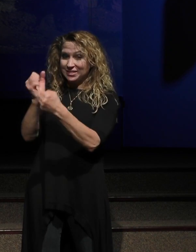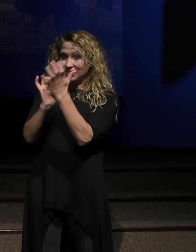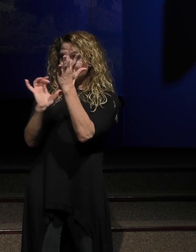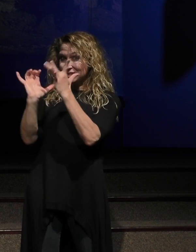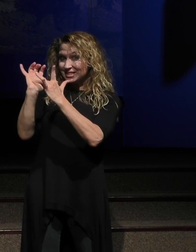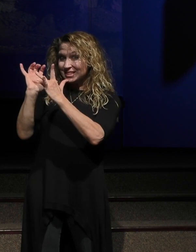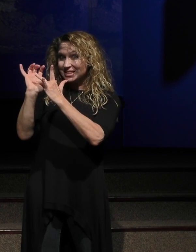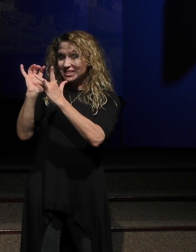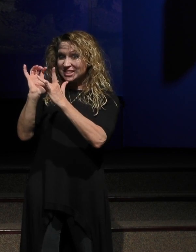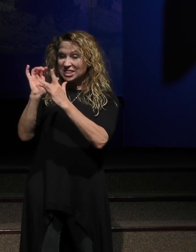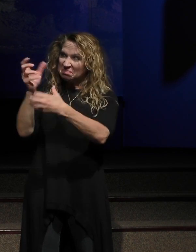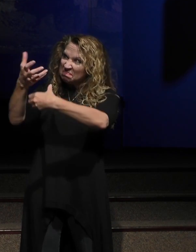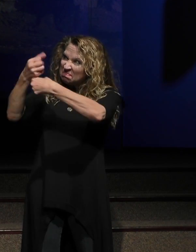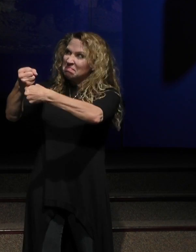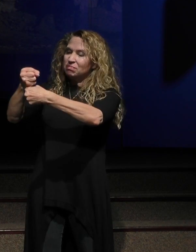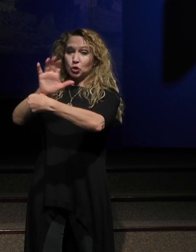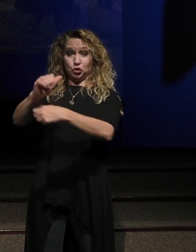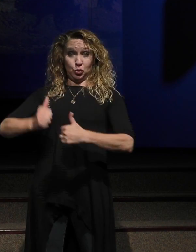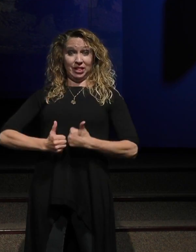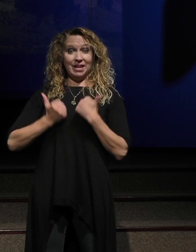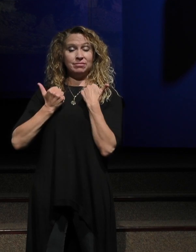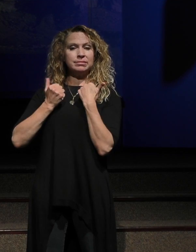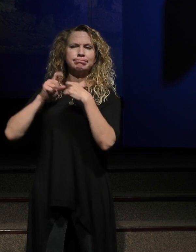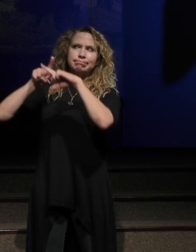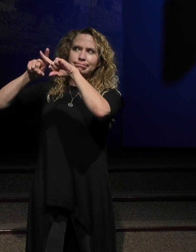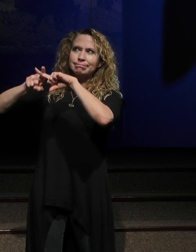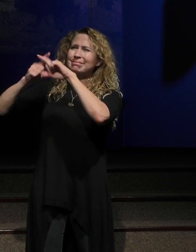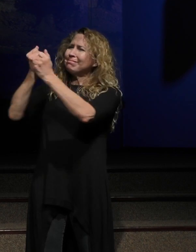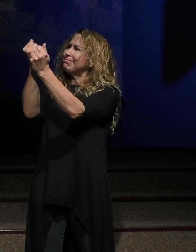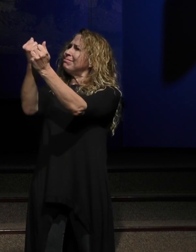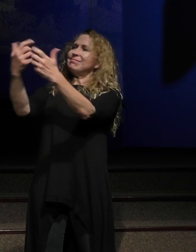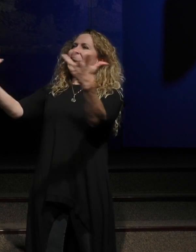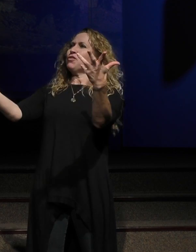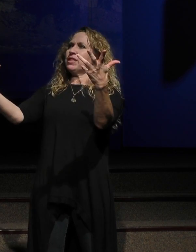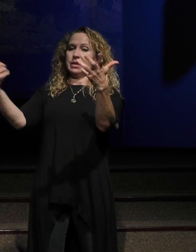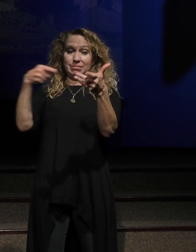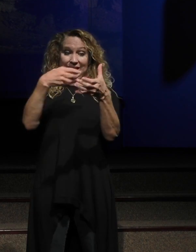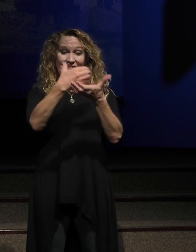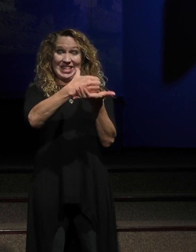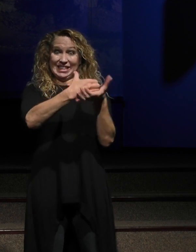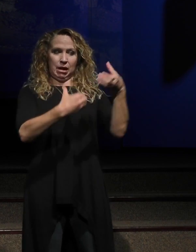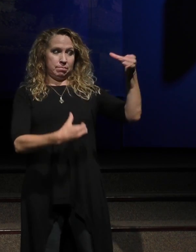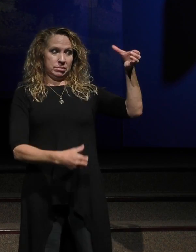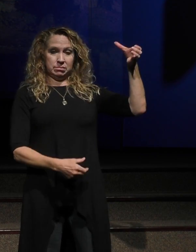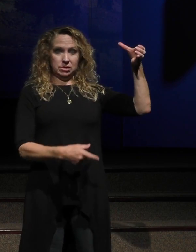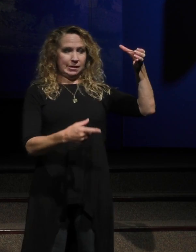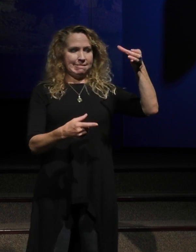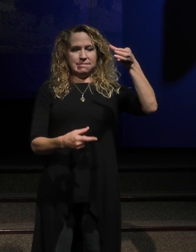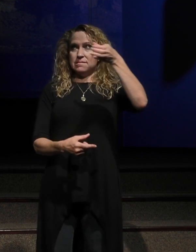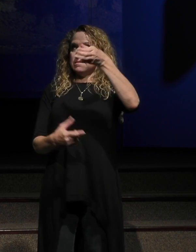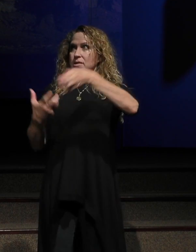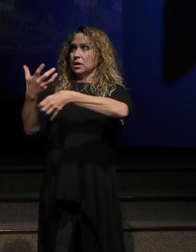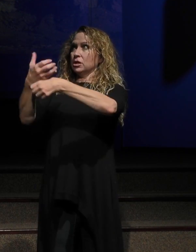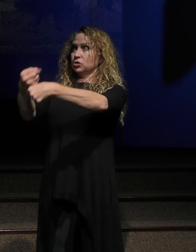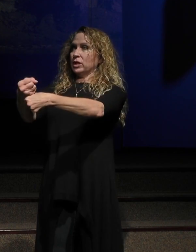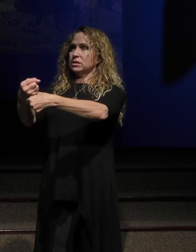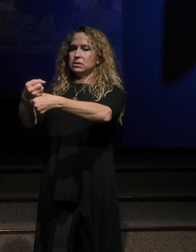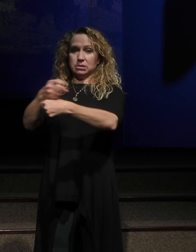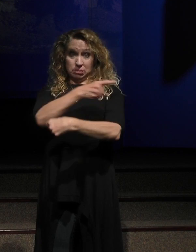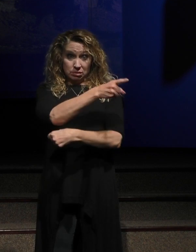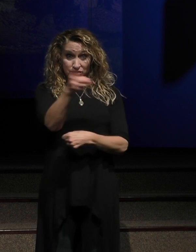with your life? And do you trust him with everything that's in this cup? Do you believe?